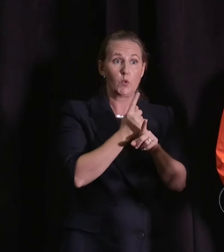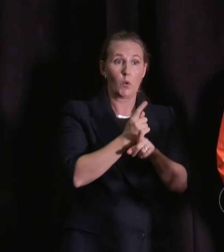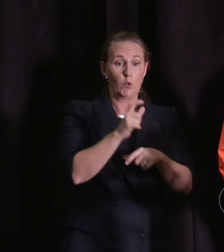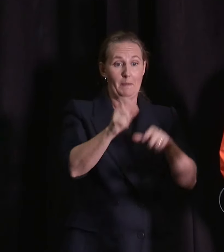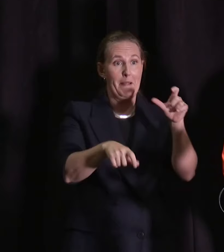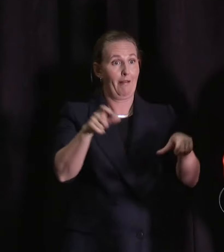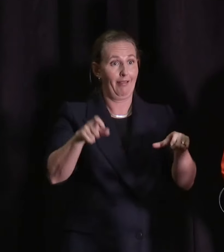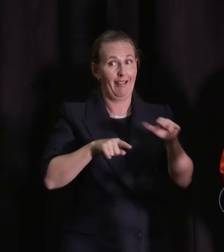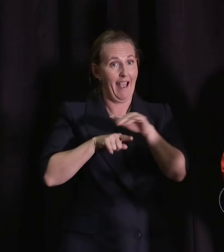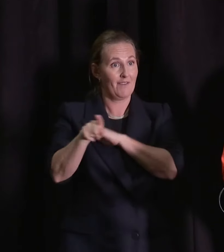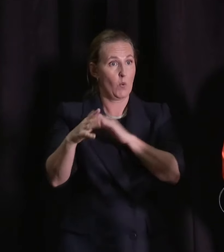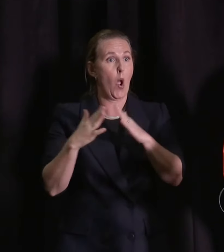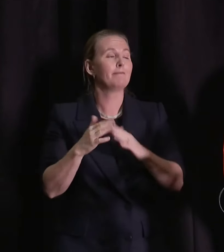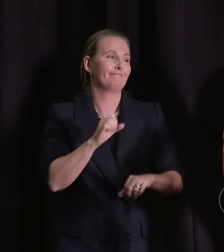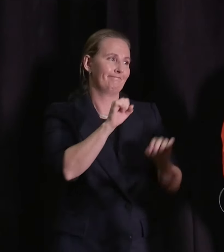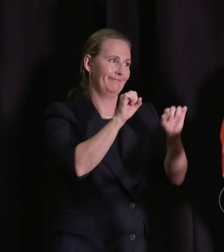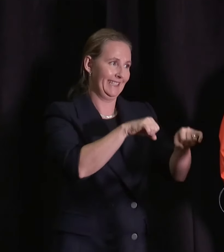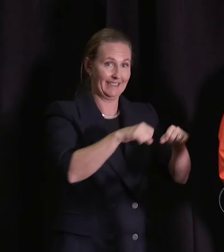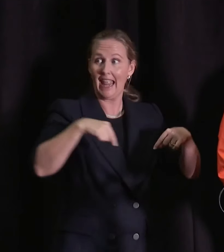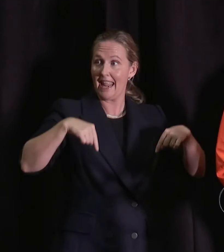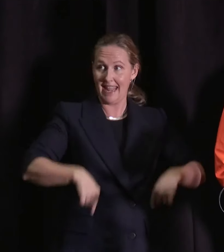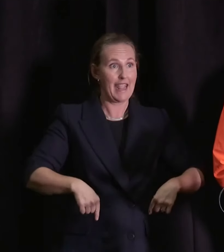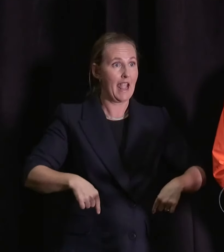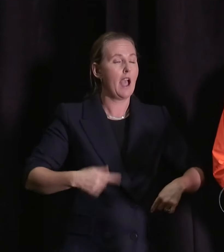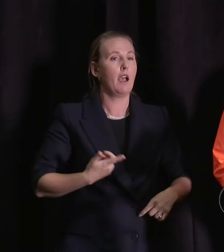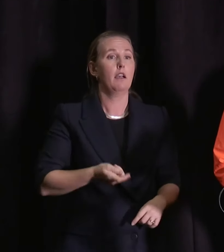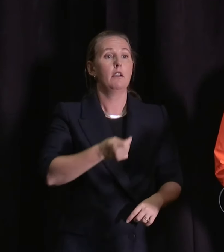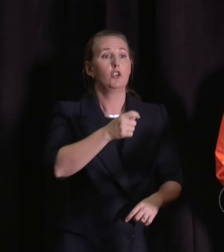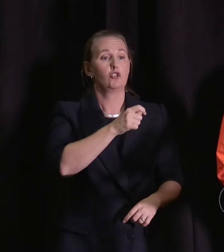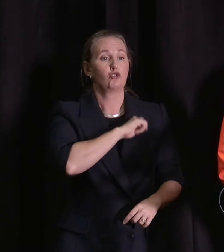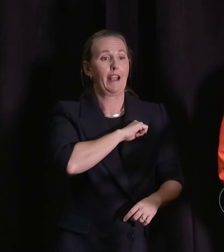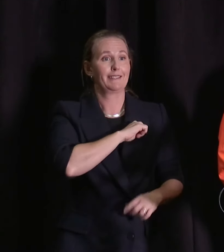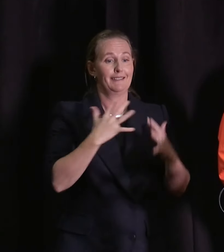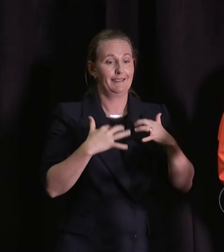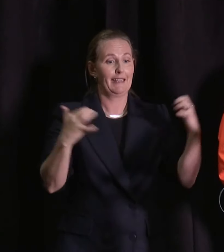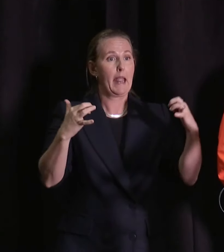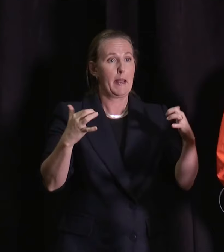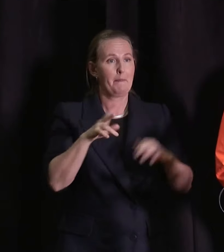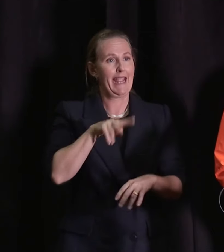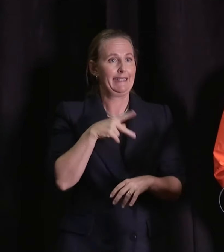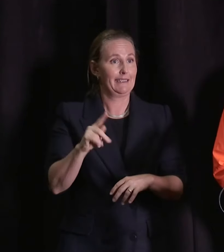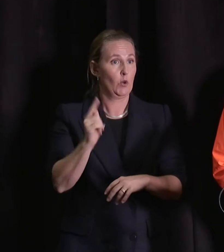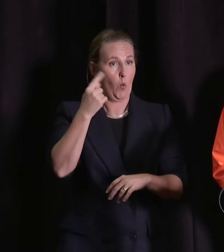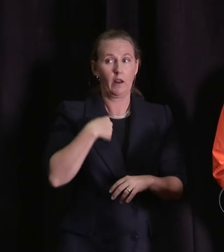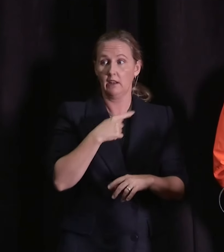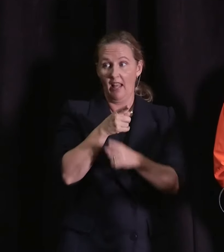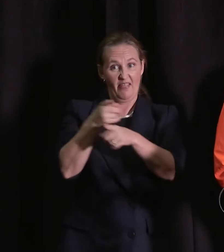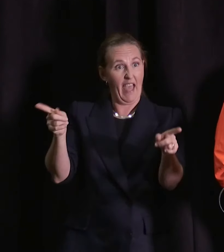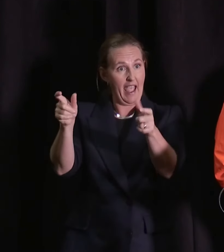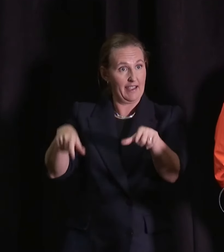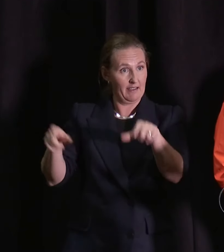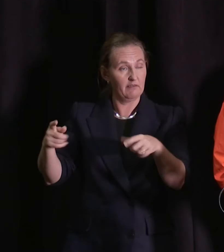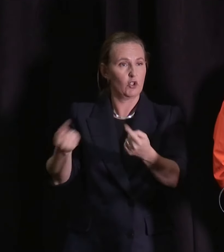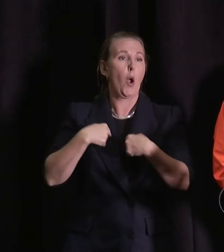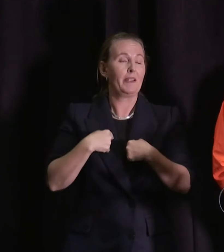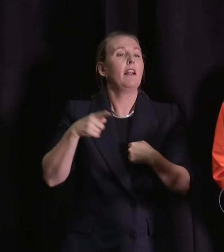home? Yeah, so like I said, I've spoken to some here at the Trust Stadium. They felt very well supported through that process. Having said that, they haven't